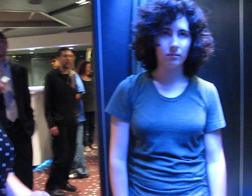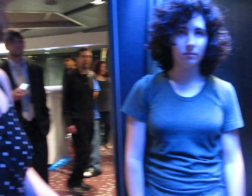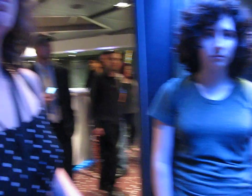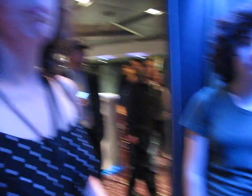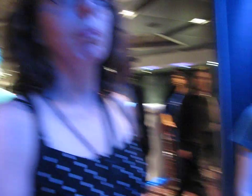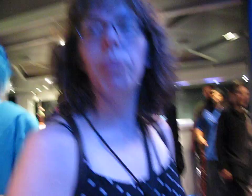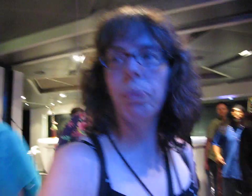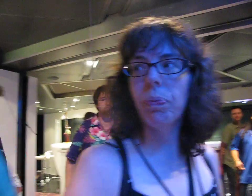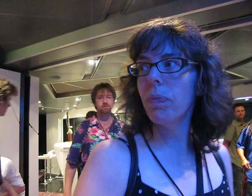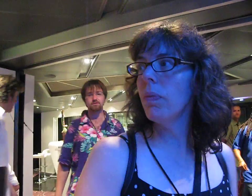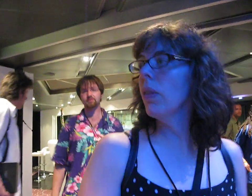Right here, right here.